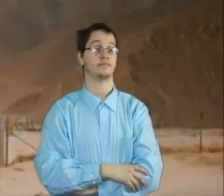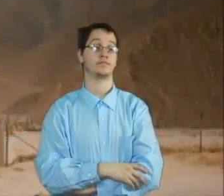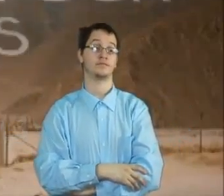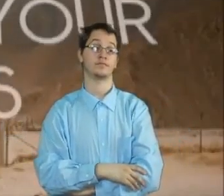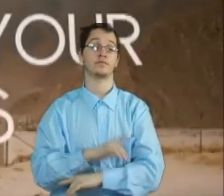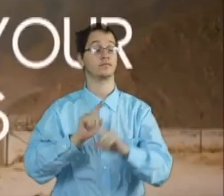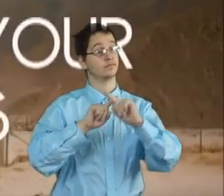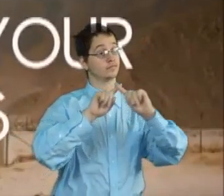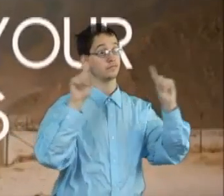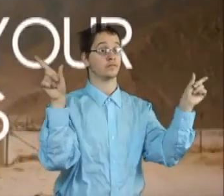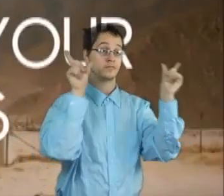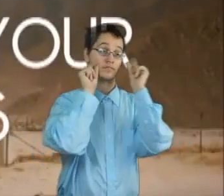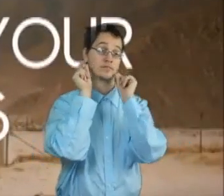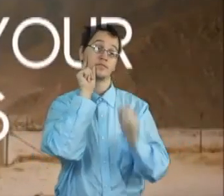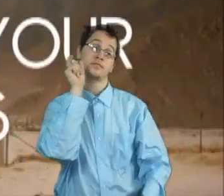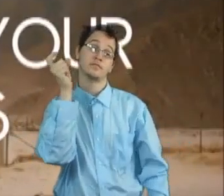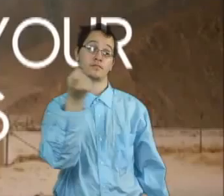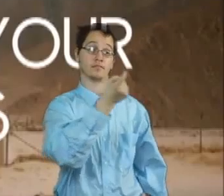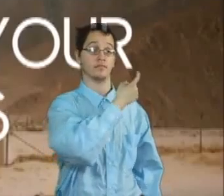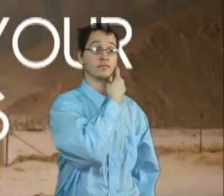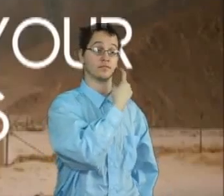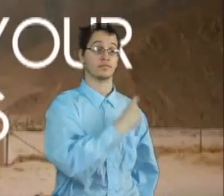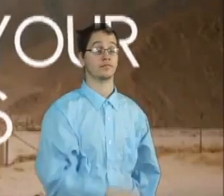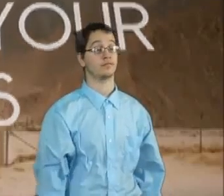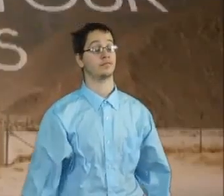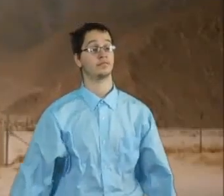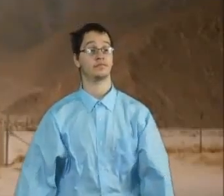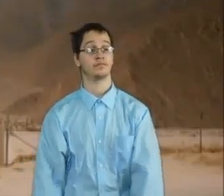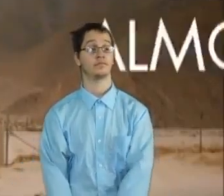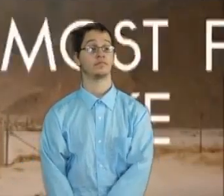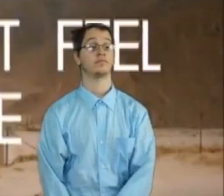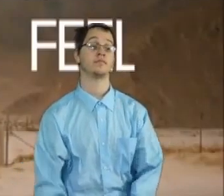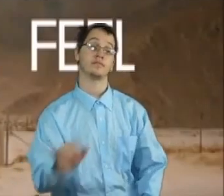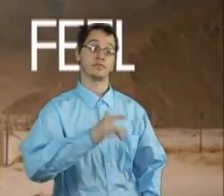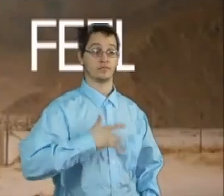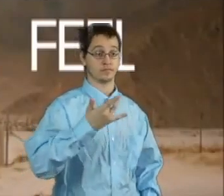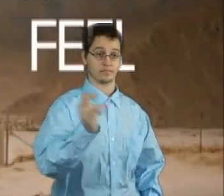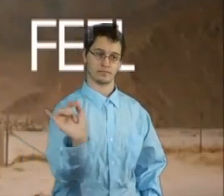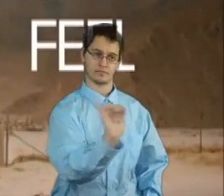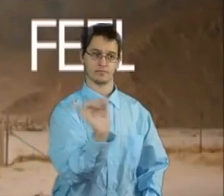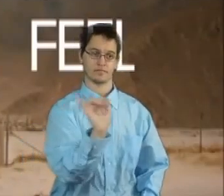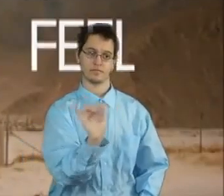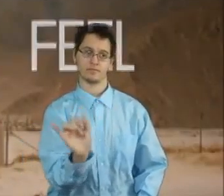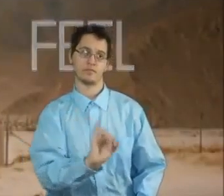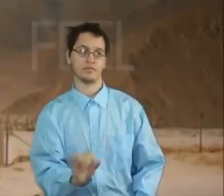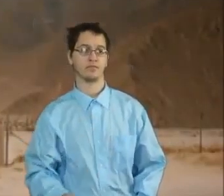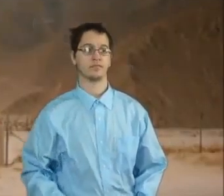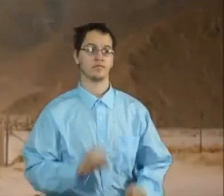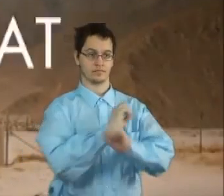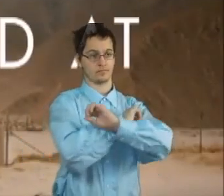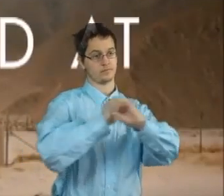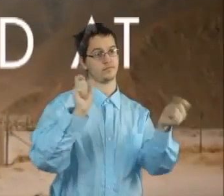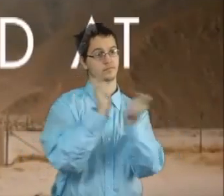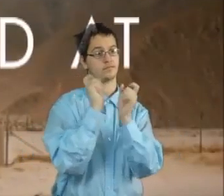But if you close your eyes Does it almost feel like nothing